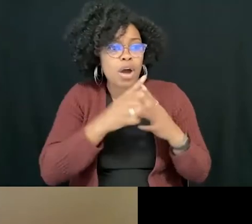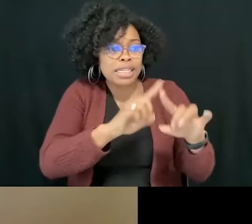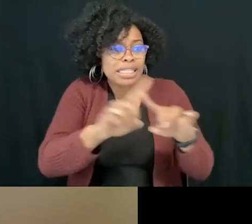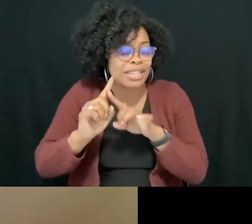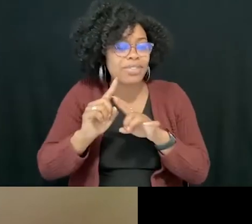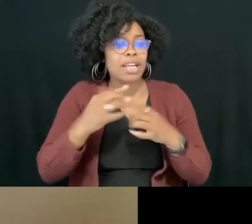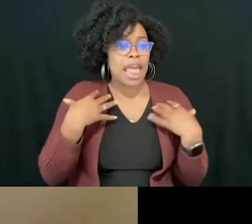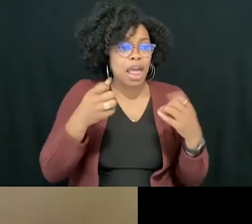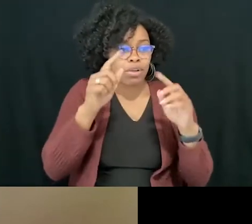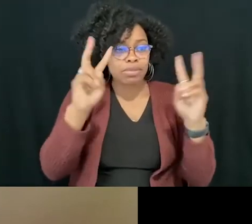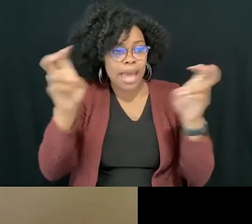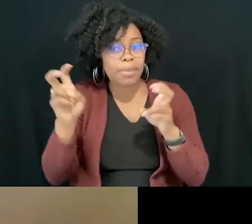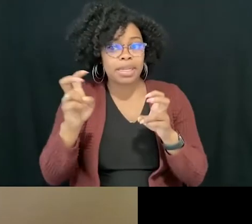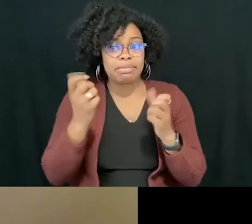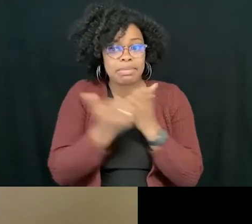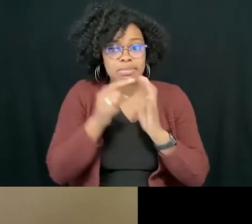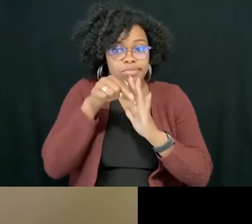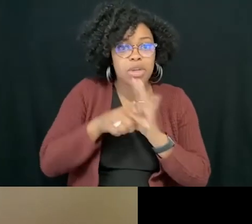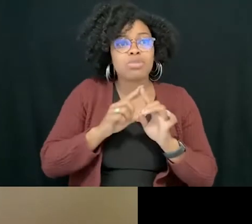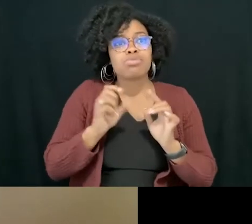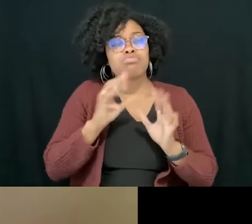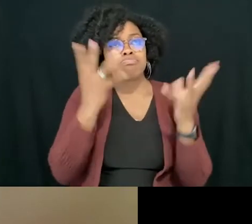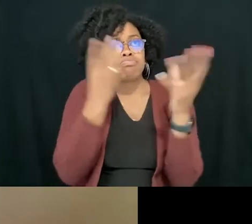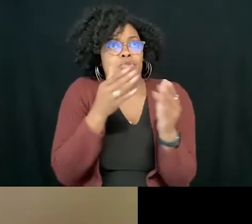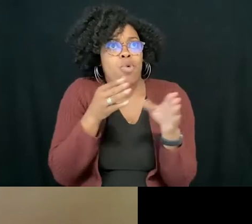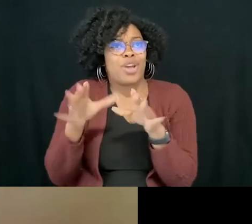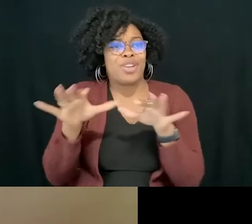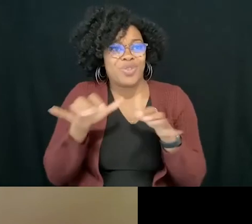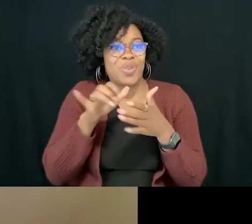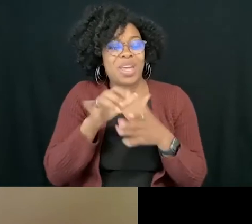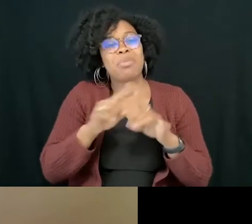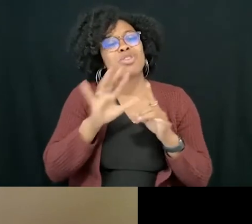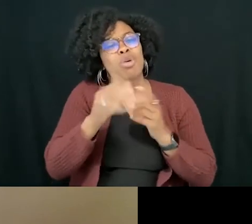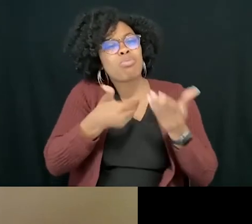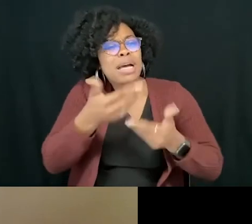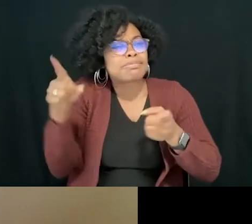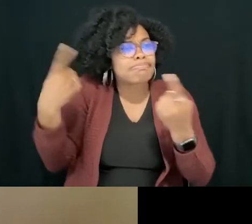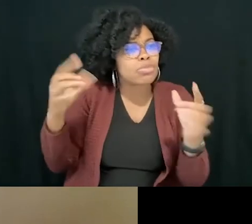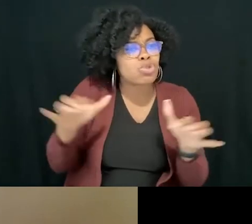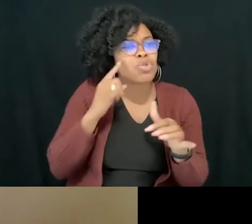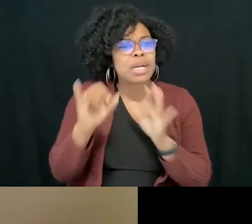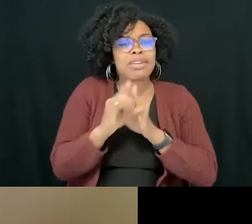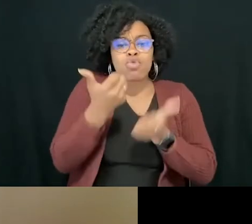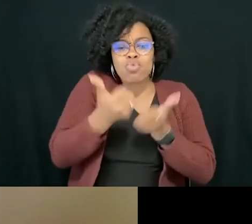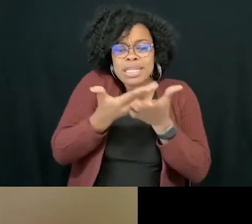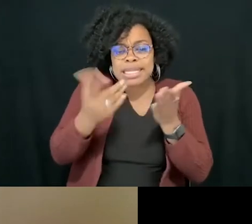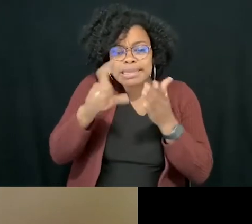What has your process been for identifying which aspects to include in these books and just how deep